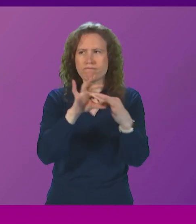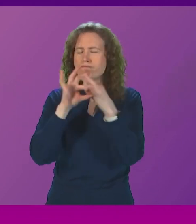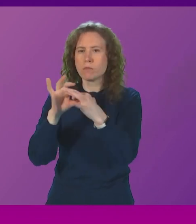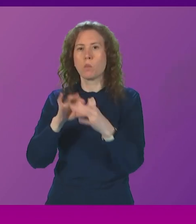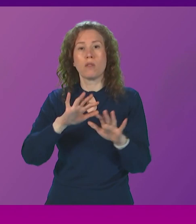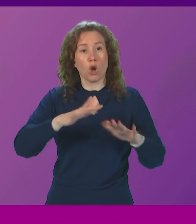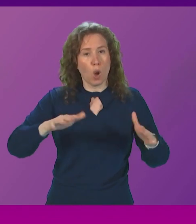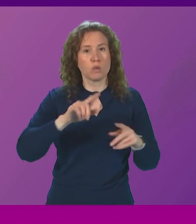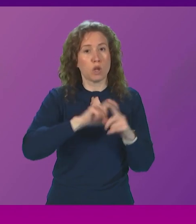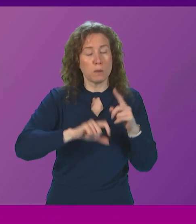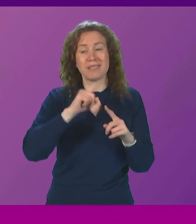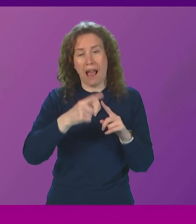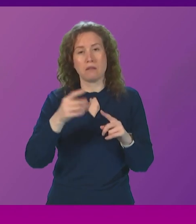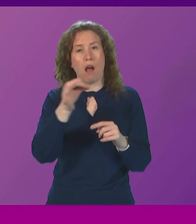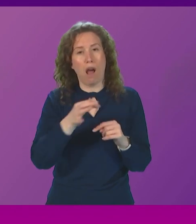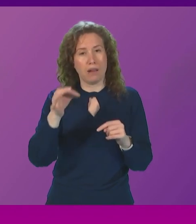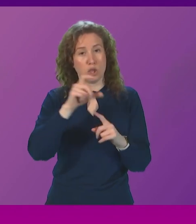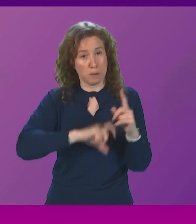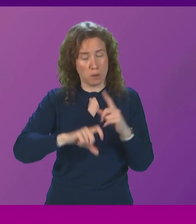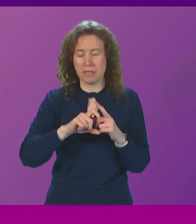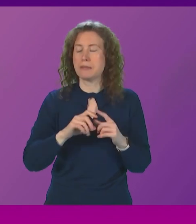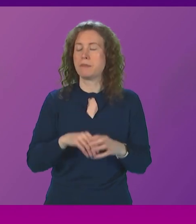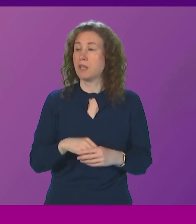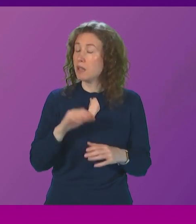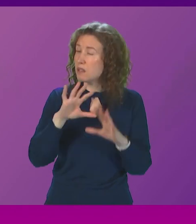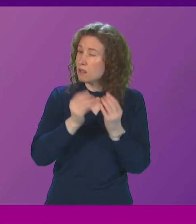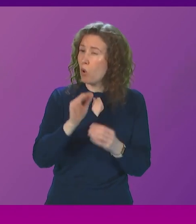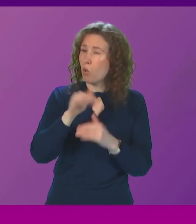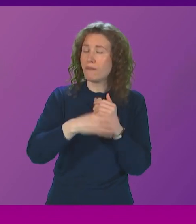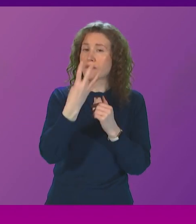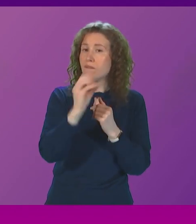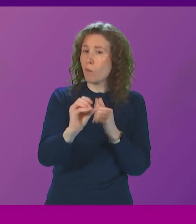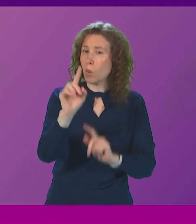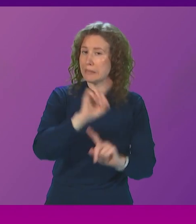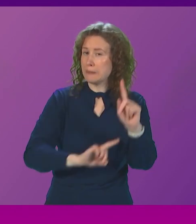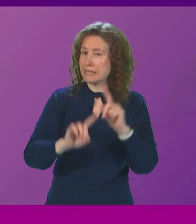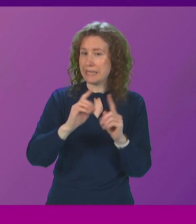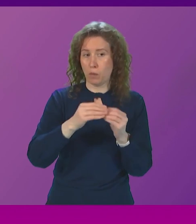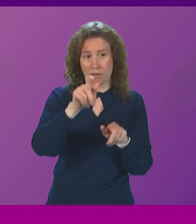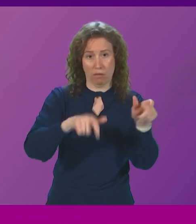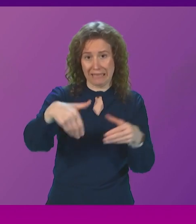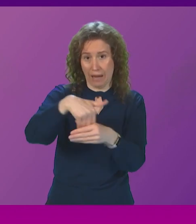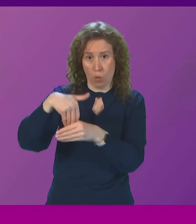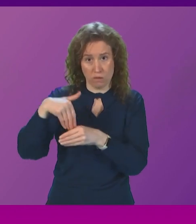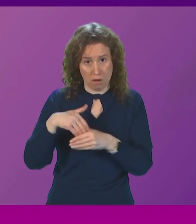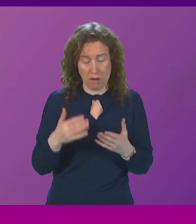island communities. In total we've had over 40 meetings with stakeholders. We've already and I have already stated